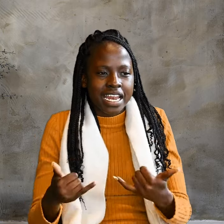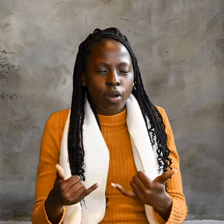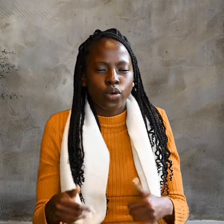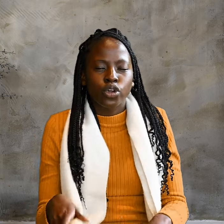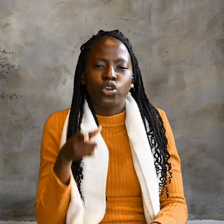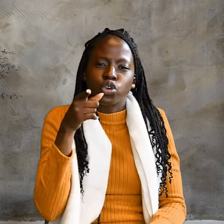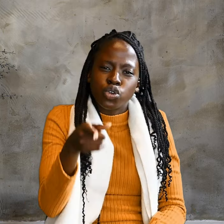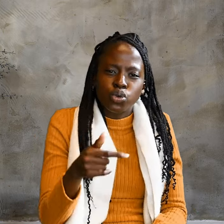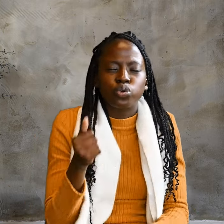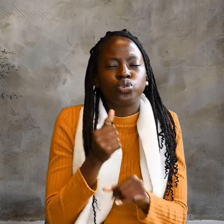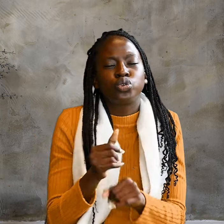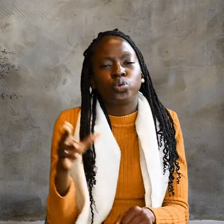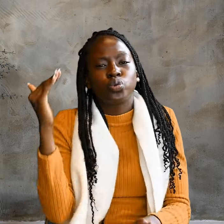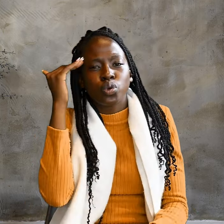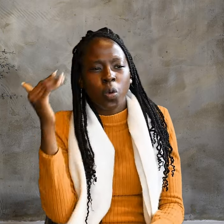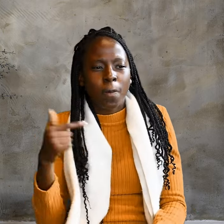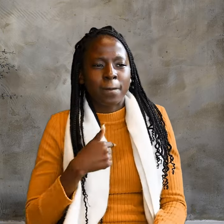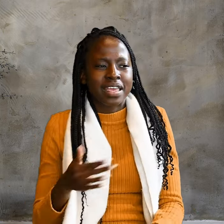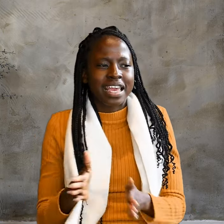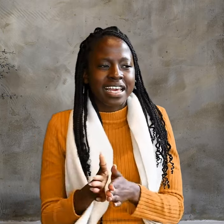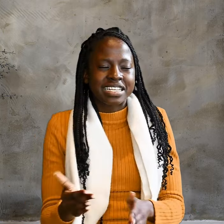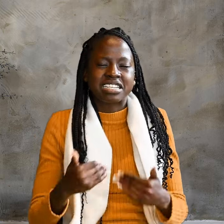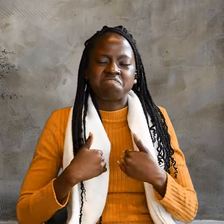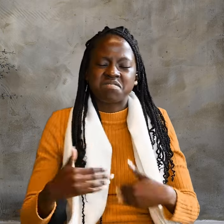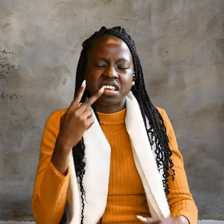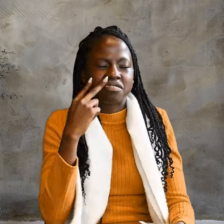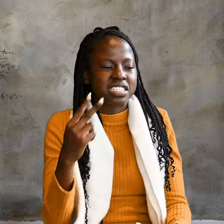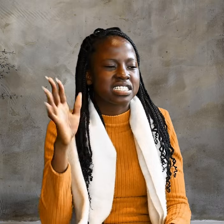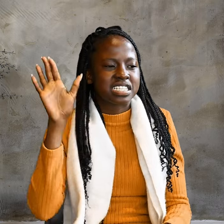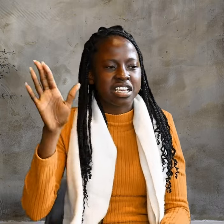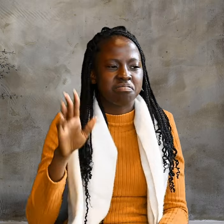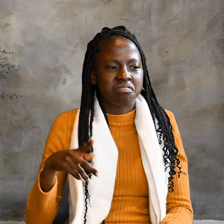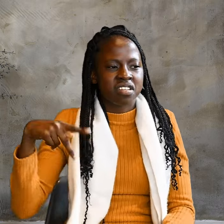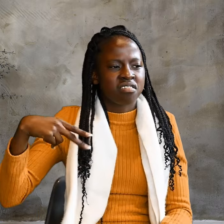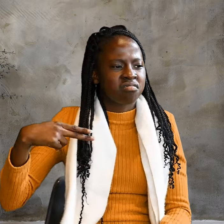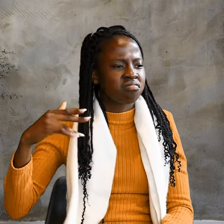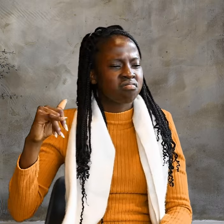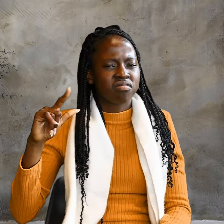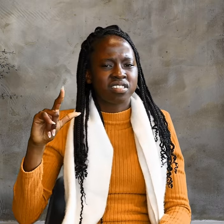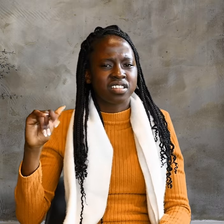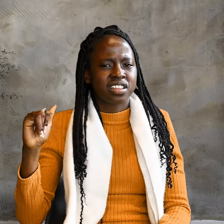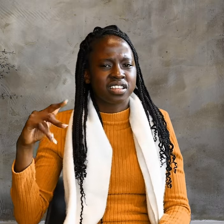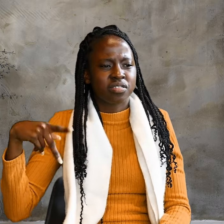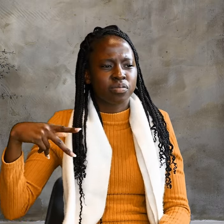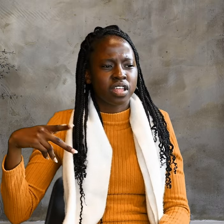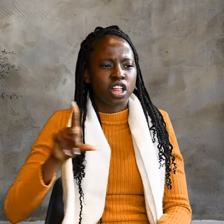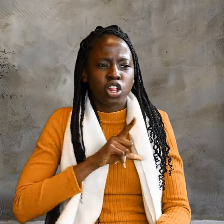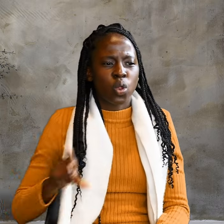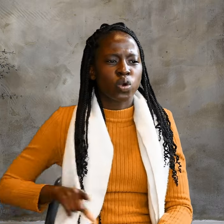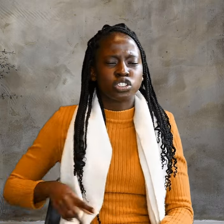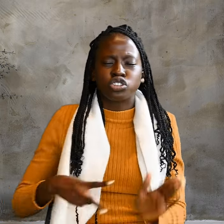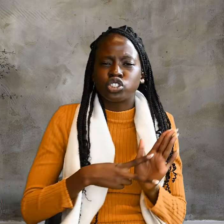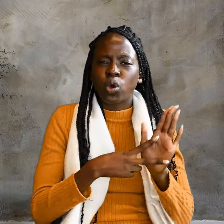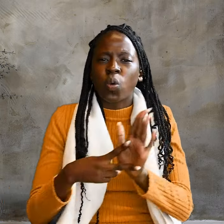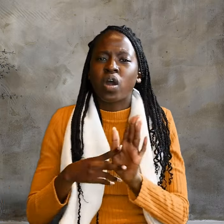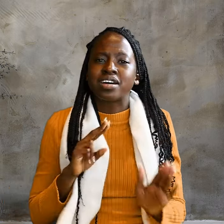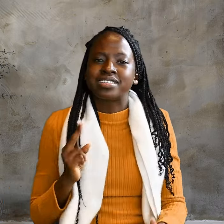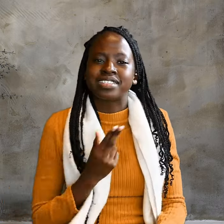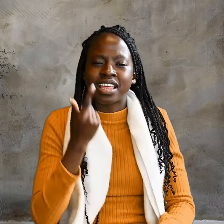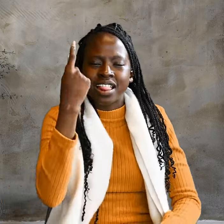Him and have seen Him. Philip said, Lord, show us the Father that